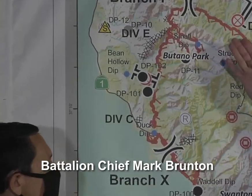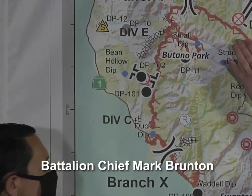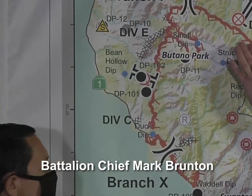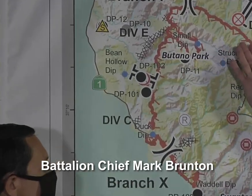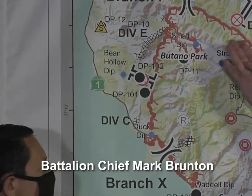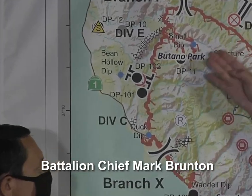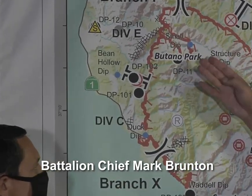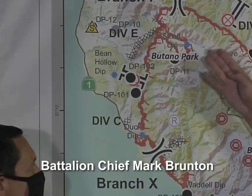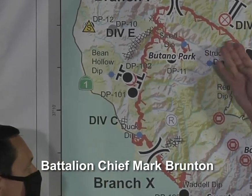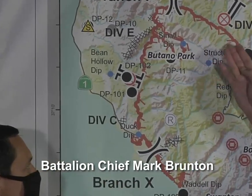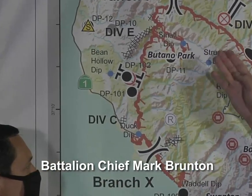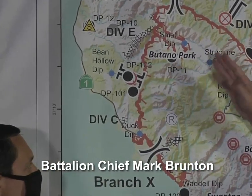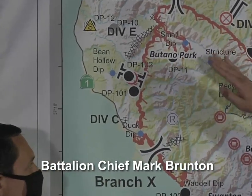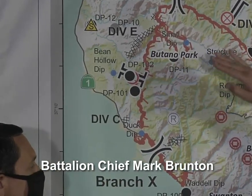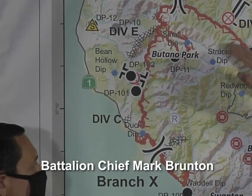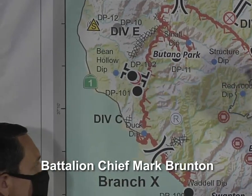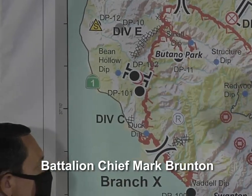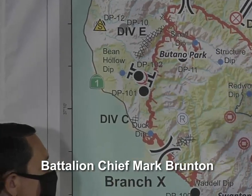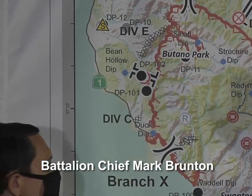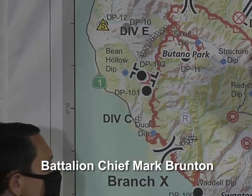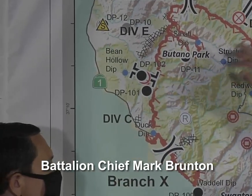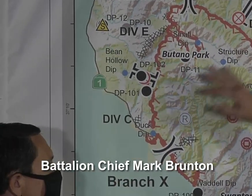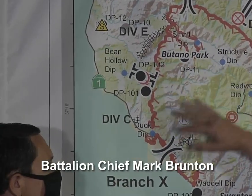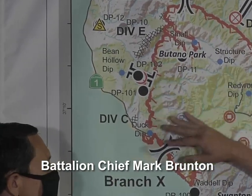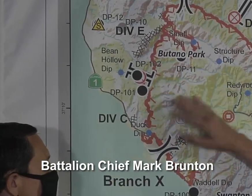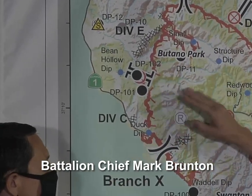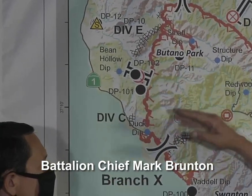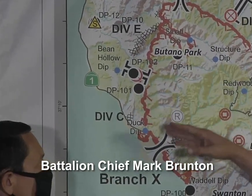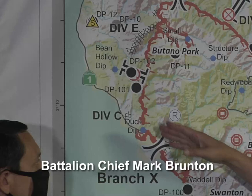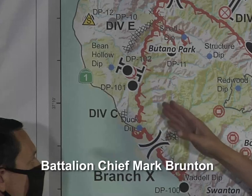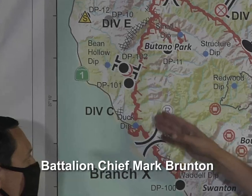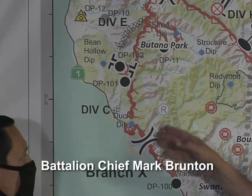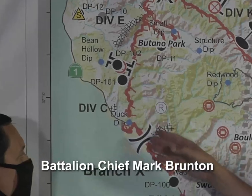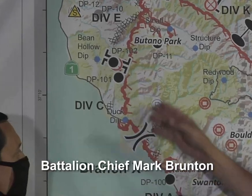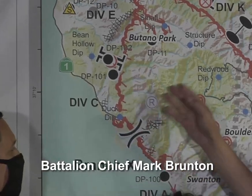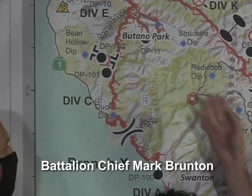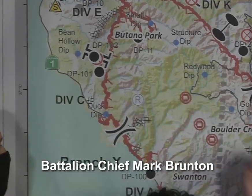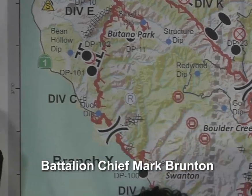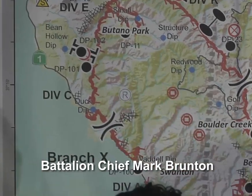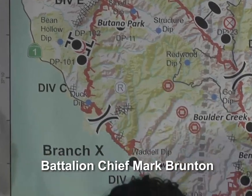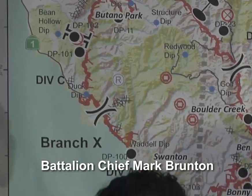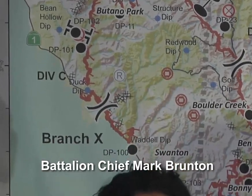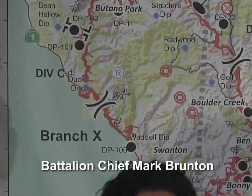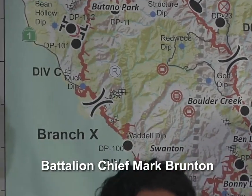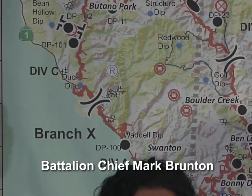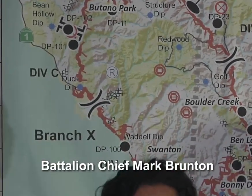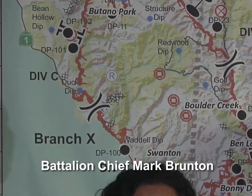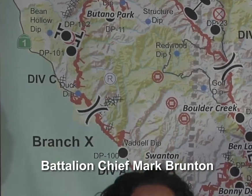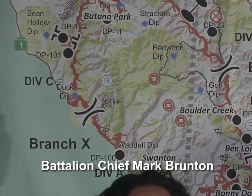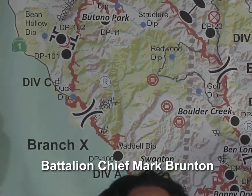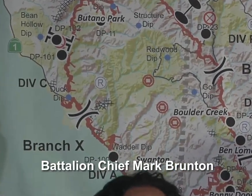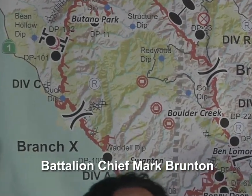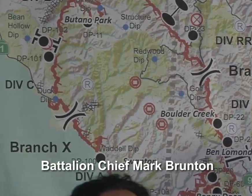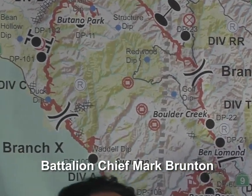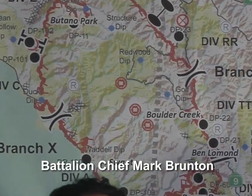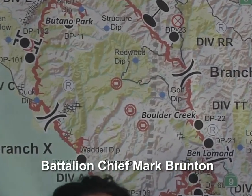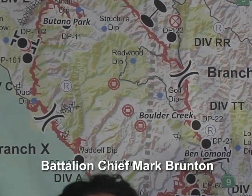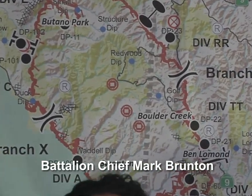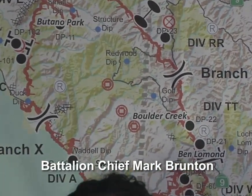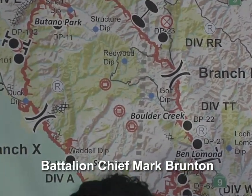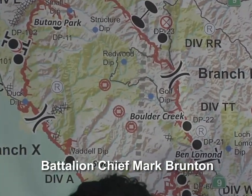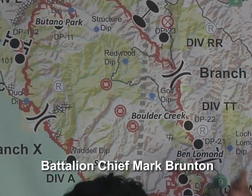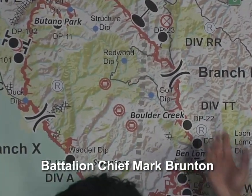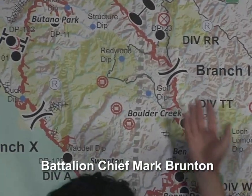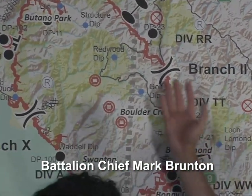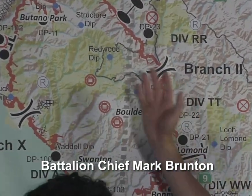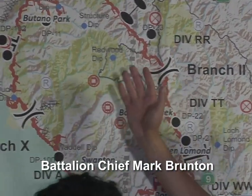on the north end of the fire throughout the entire north, and then down on the coast. Some of the fires, it's actually self mitigated in the fact